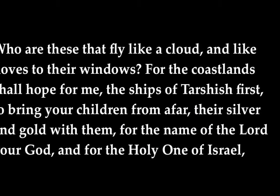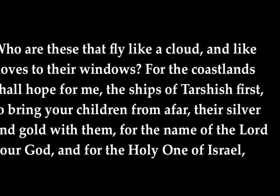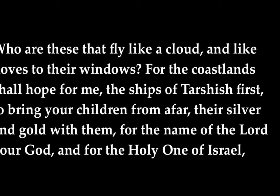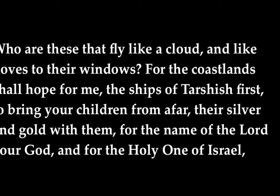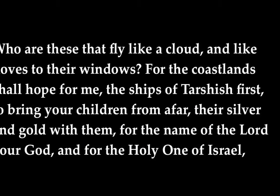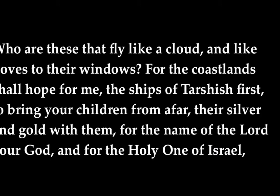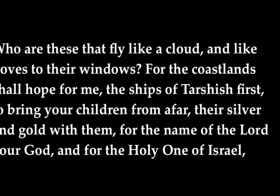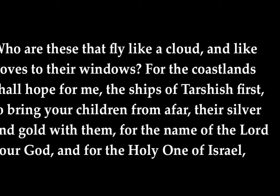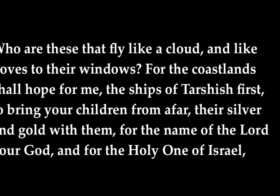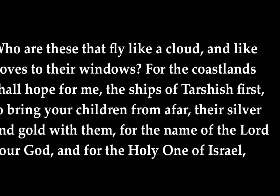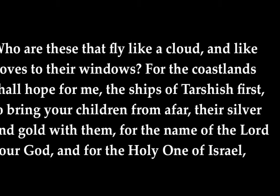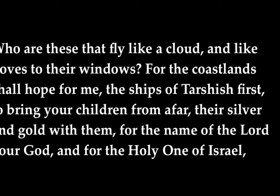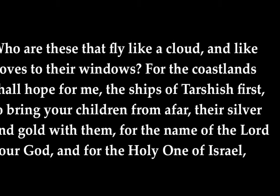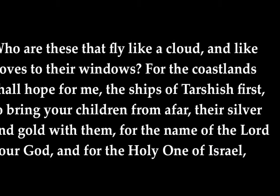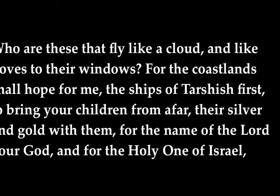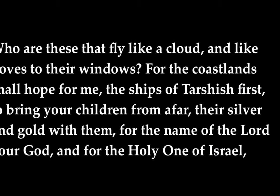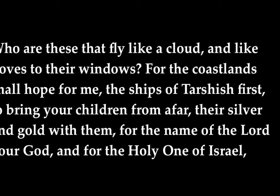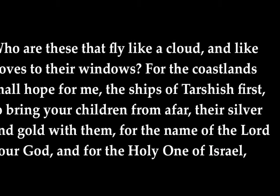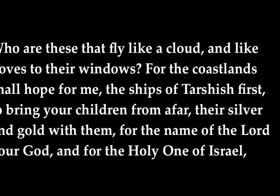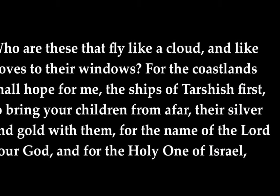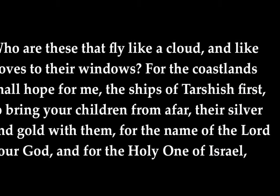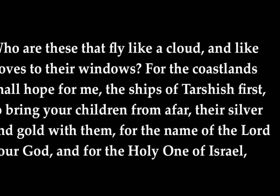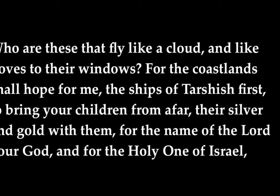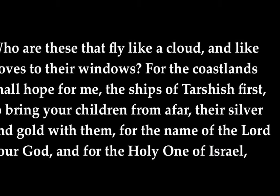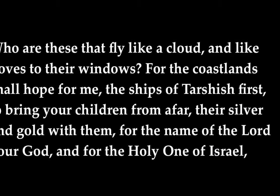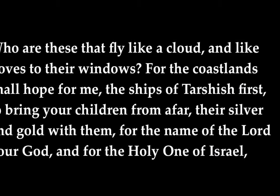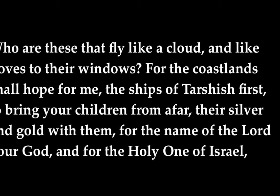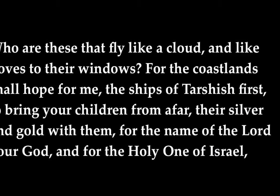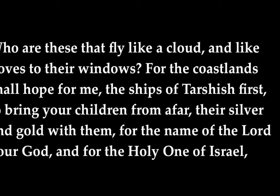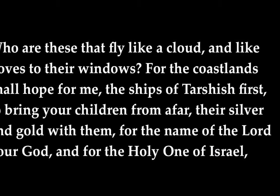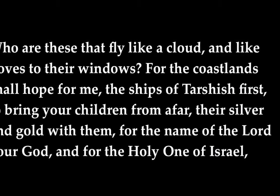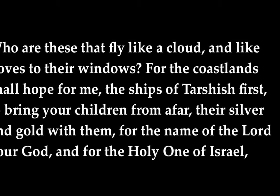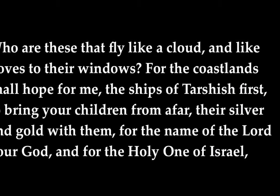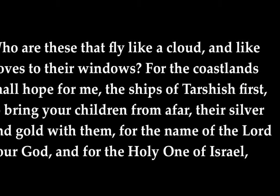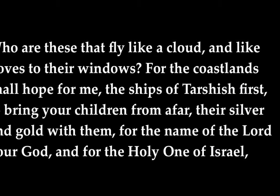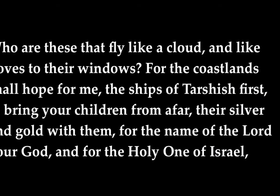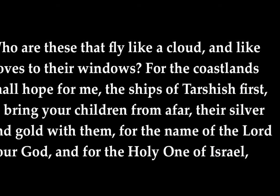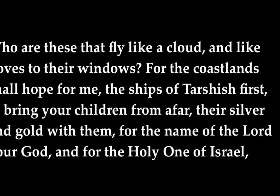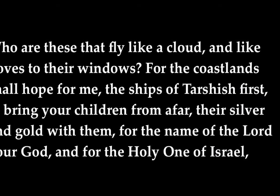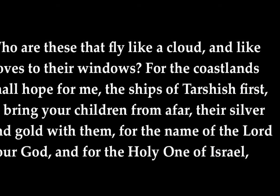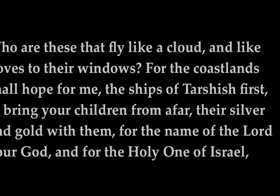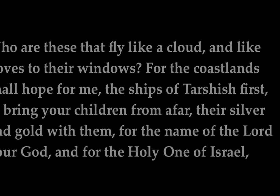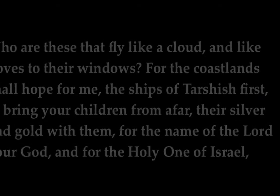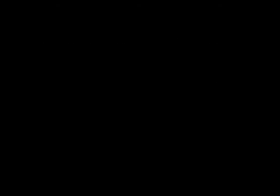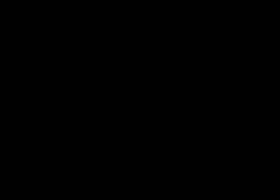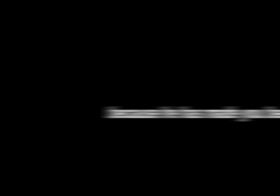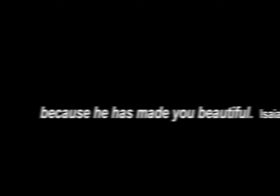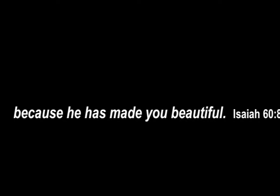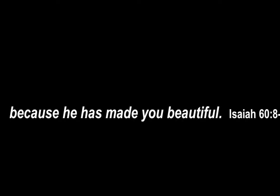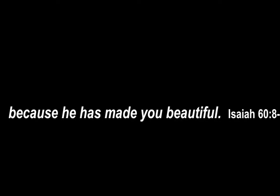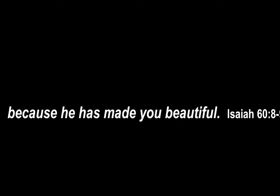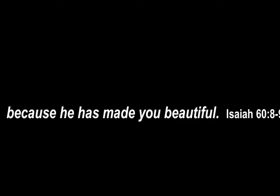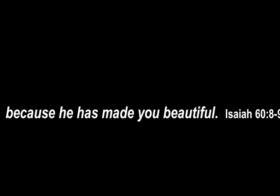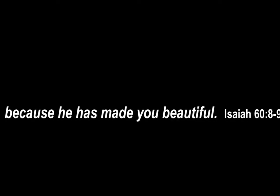first, to bring your children from afar, their silver and gold with them, for the name of the Lord your God, and for the Holy One of Israel,